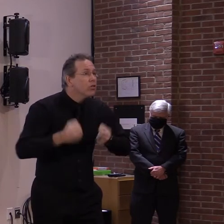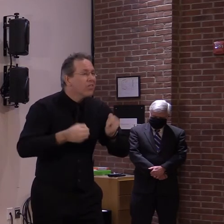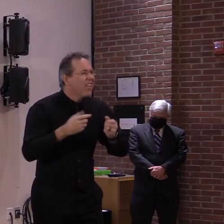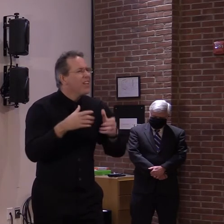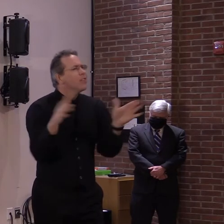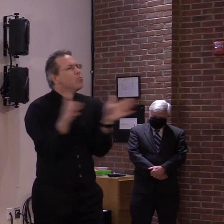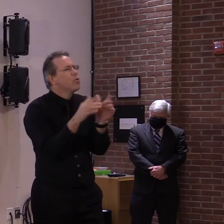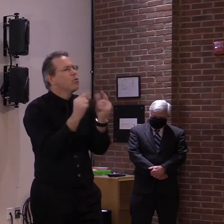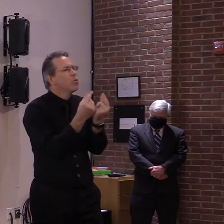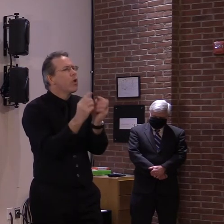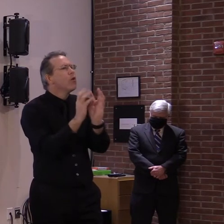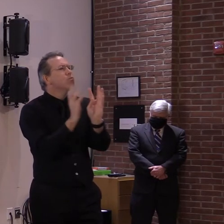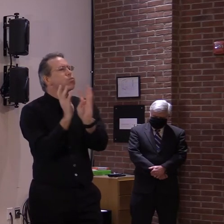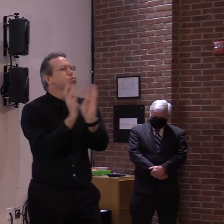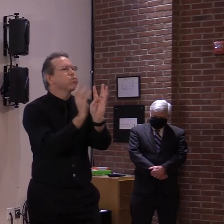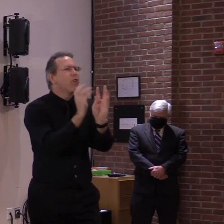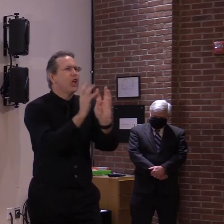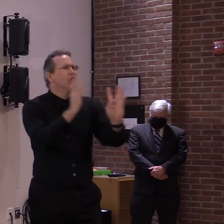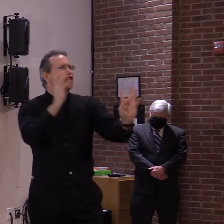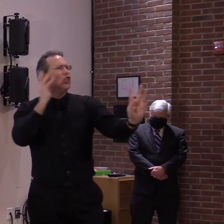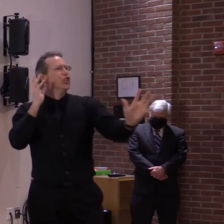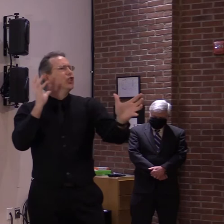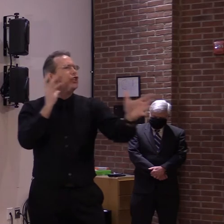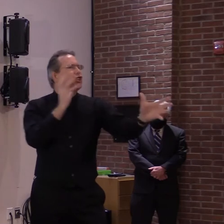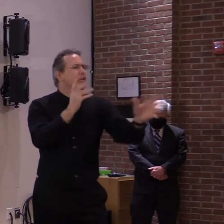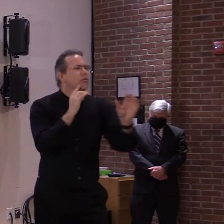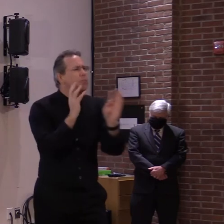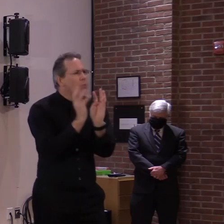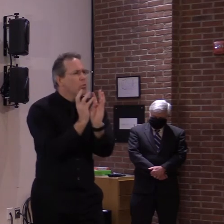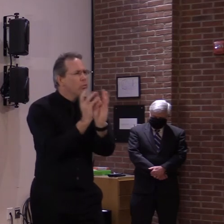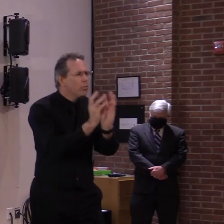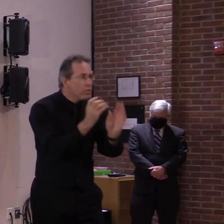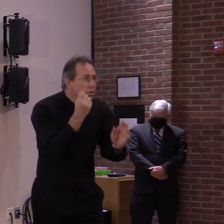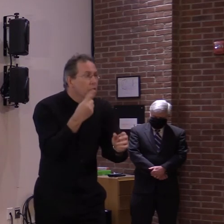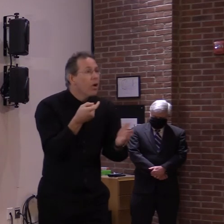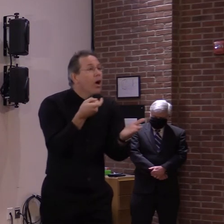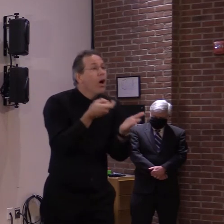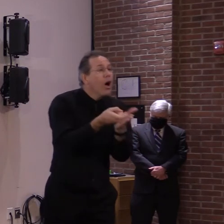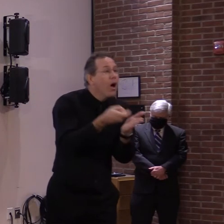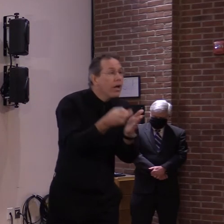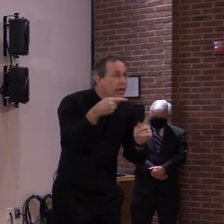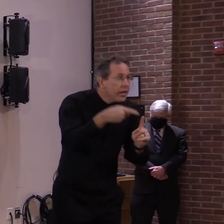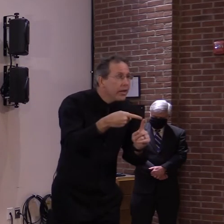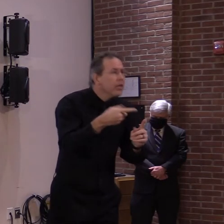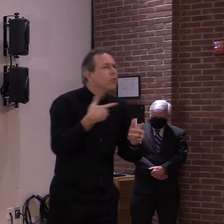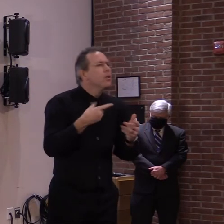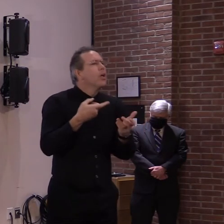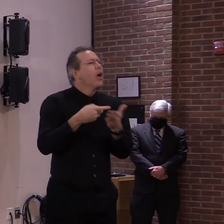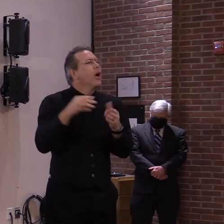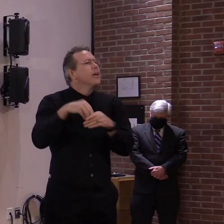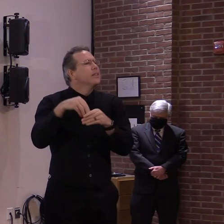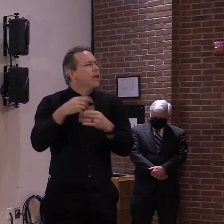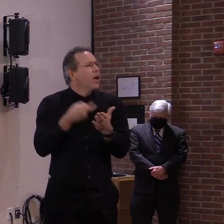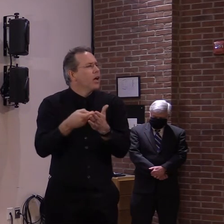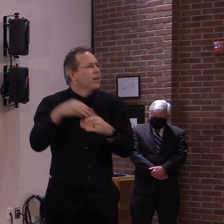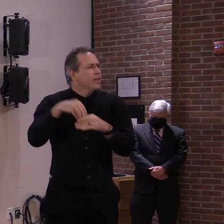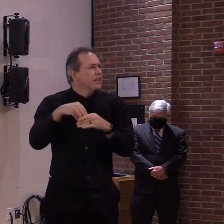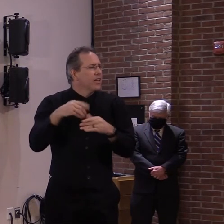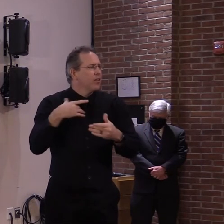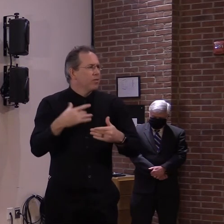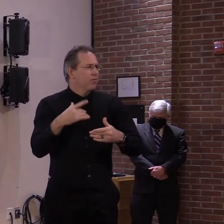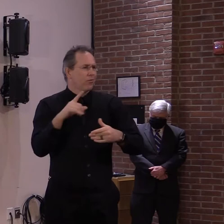is an, is an indoor sport. Um, and so they are, are limited to, to practices only at this point in time.